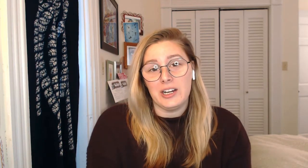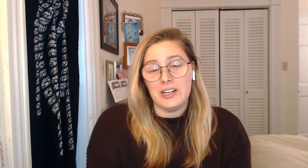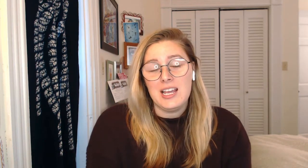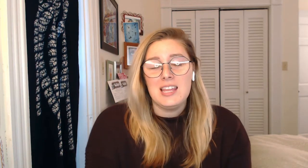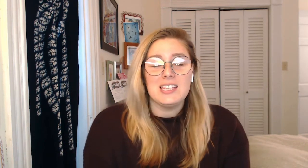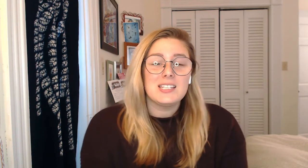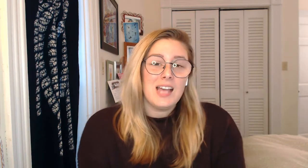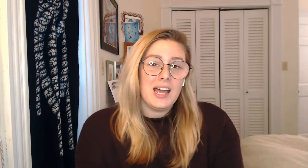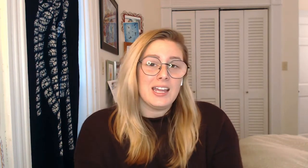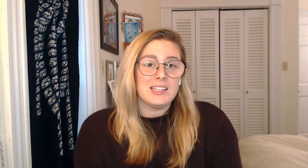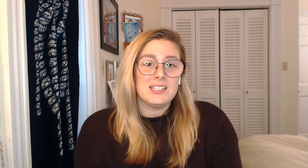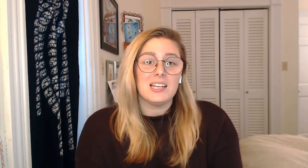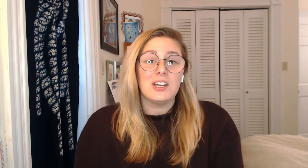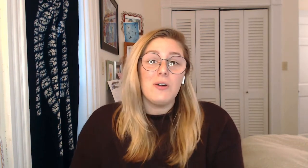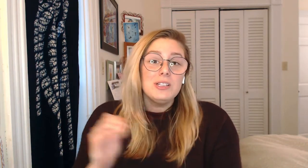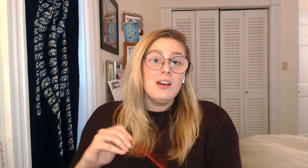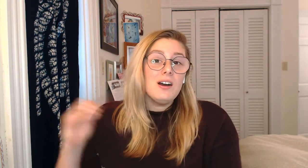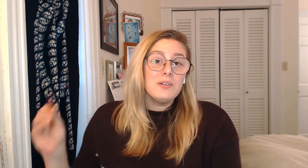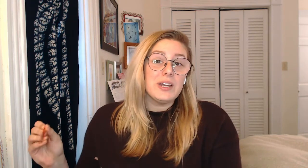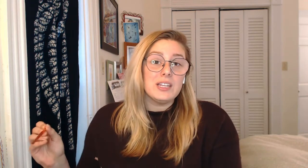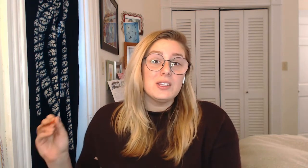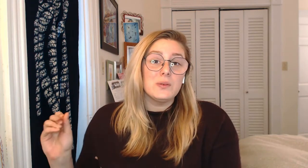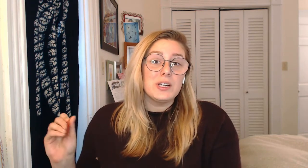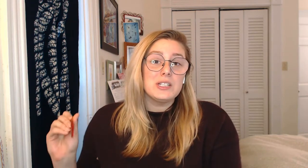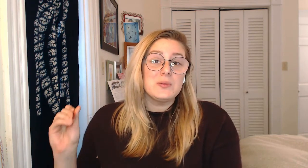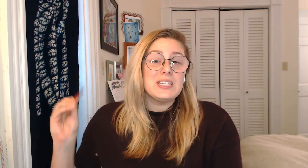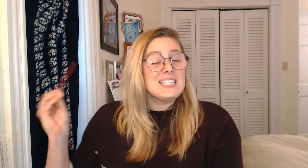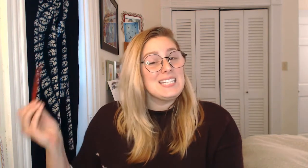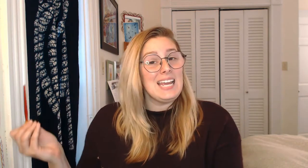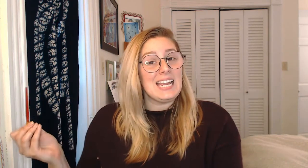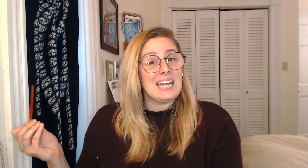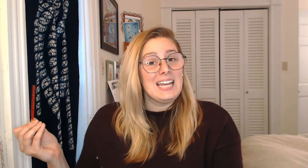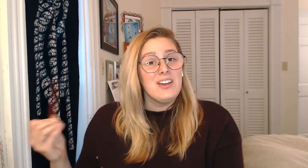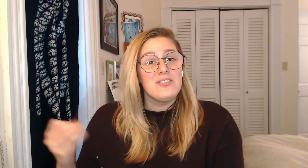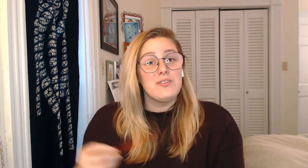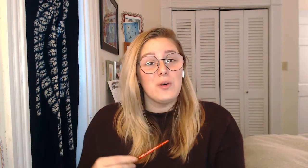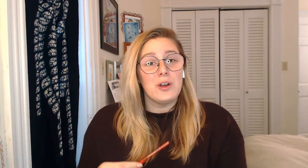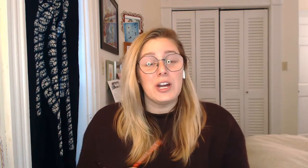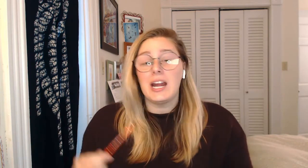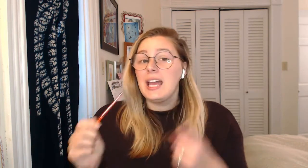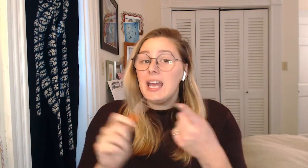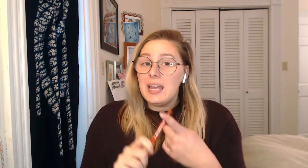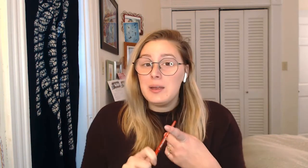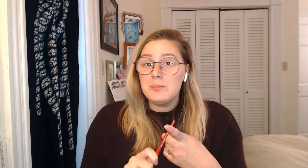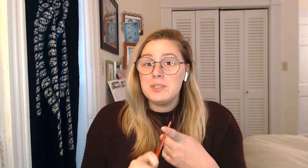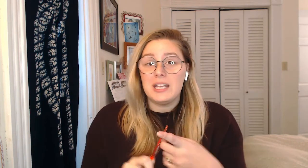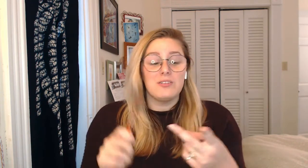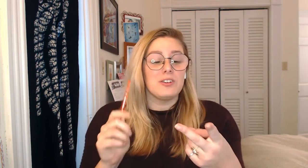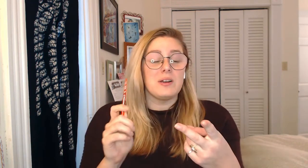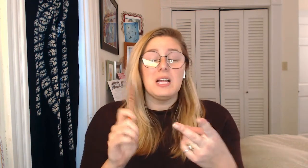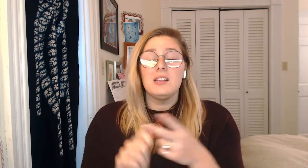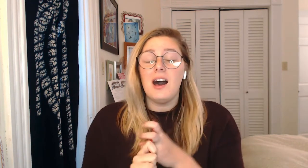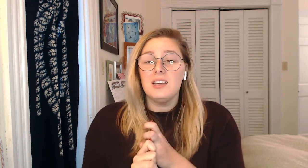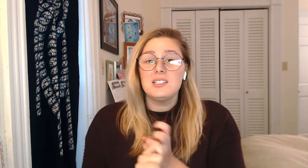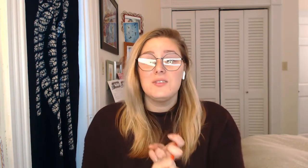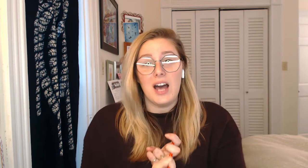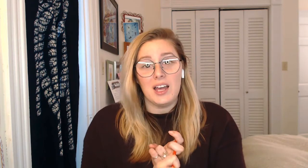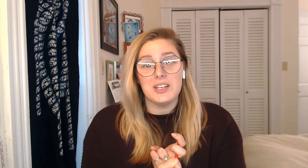the signs that go along with the words we sing for hymns and for lots of other